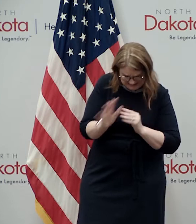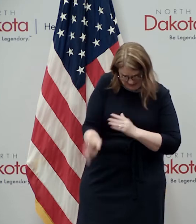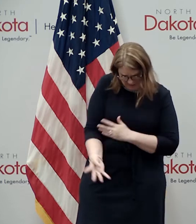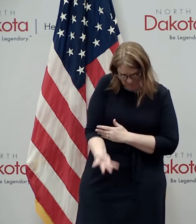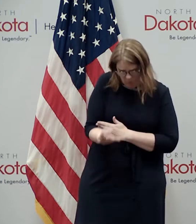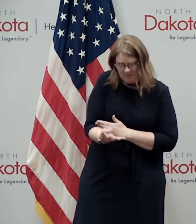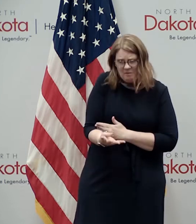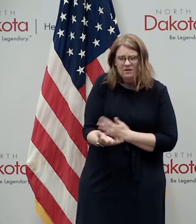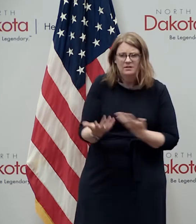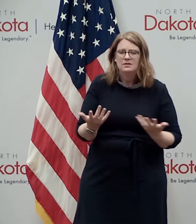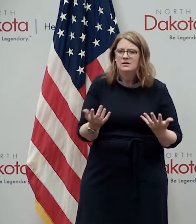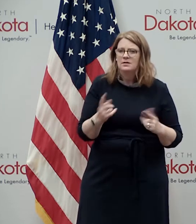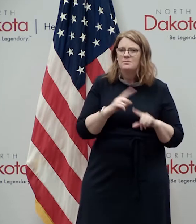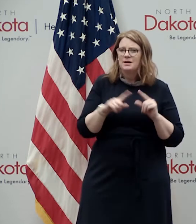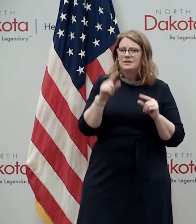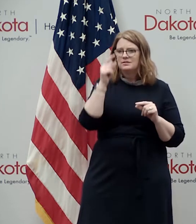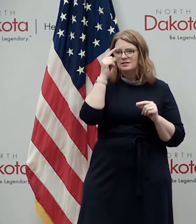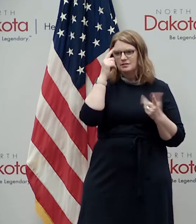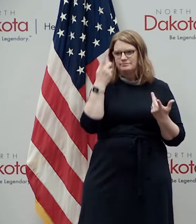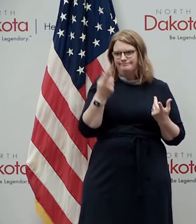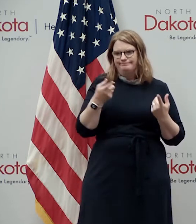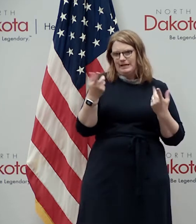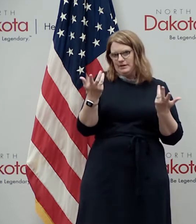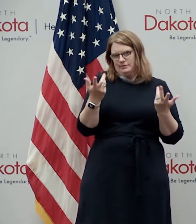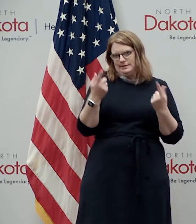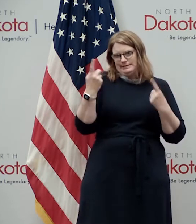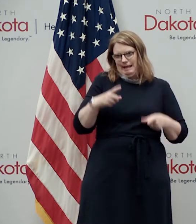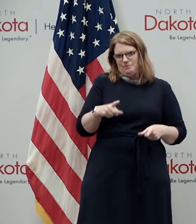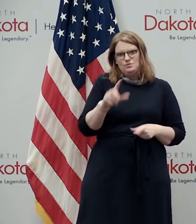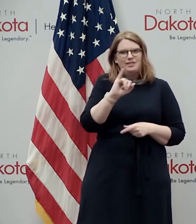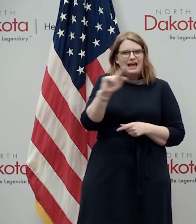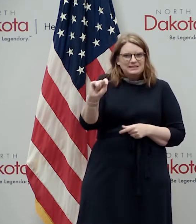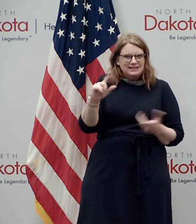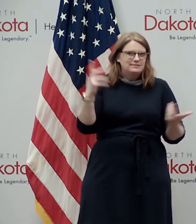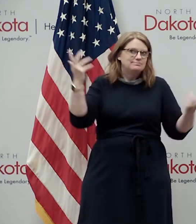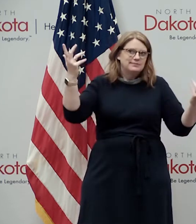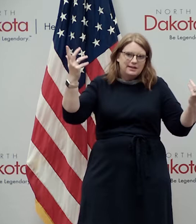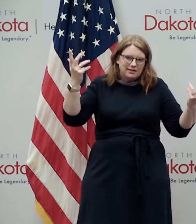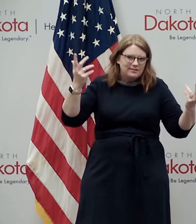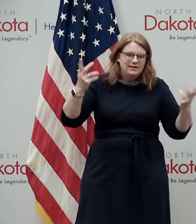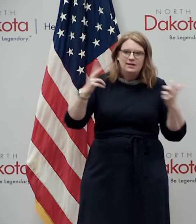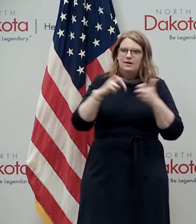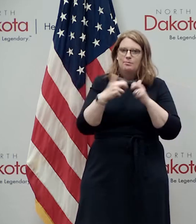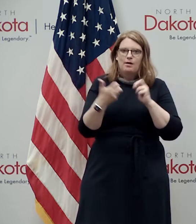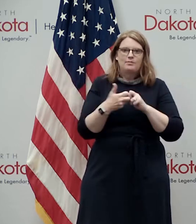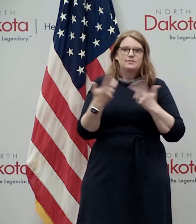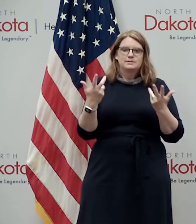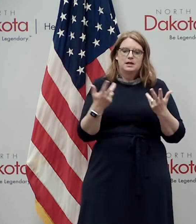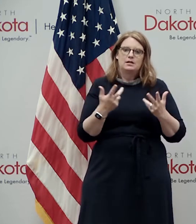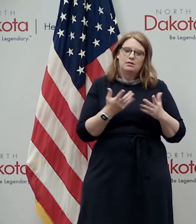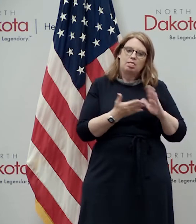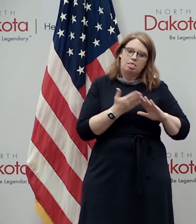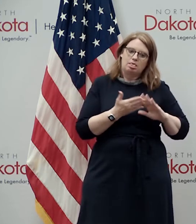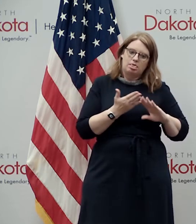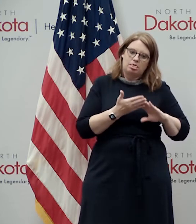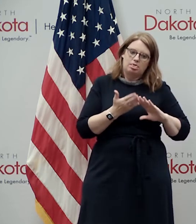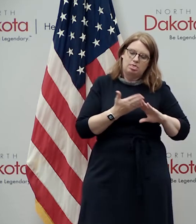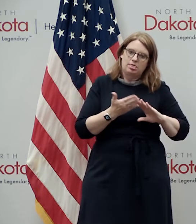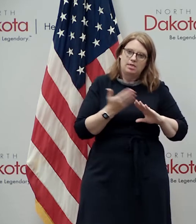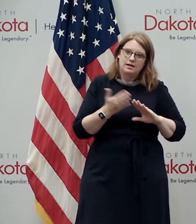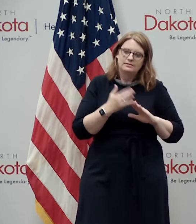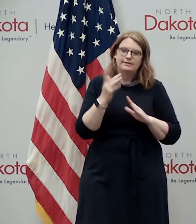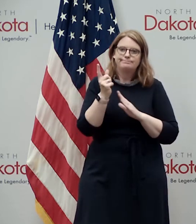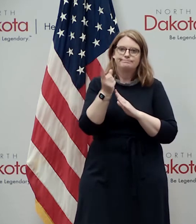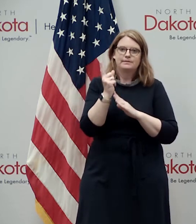them doing that but we have to take a look at that but this is what happens even with it just like other physical systems when you stress them with larger volumes then you can